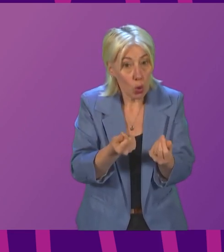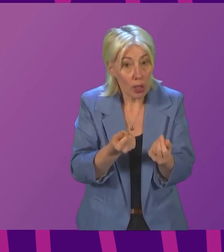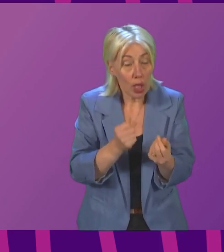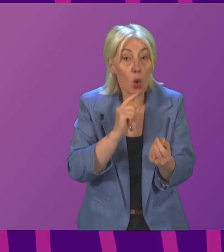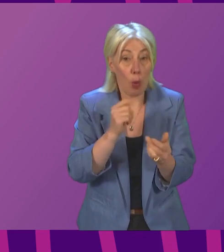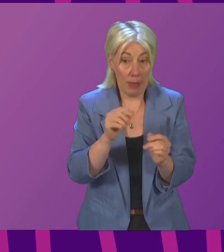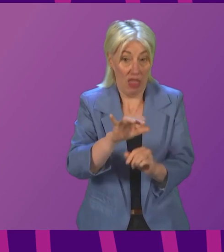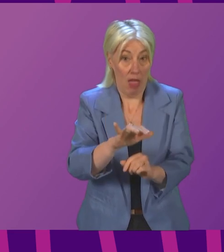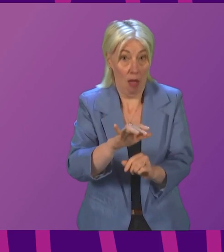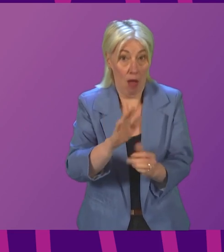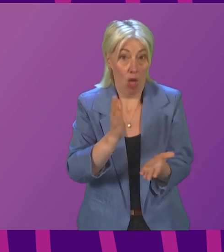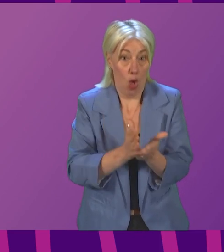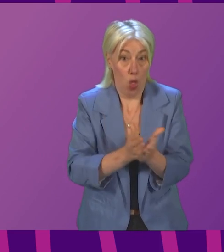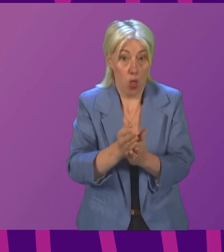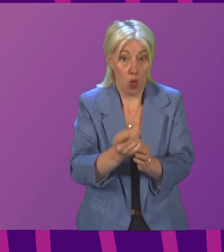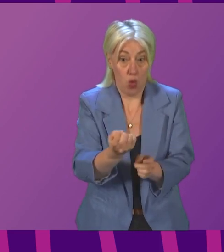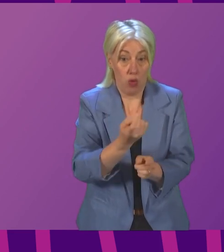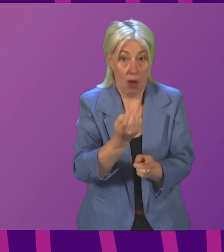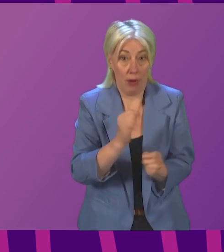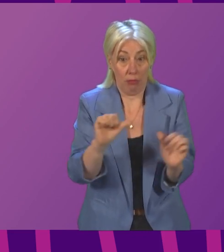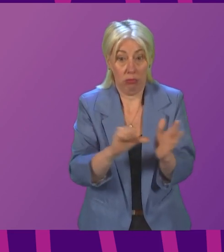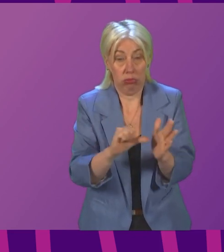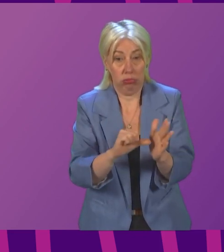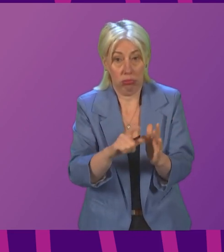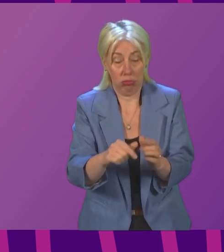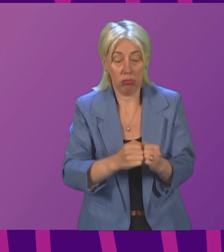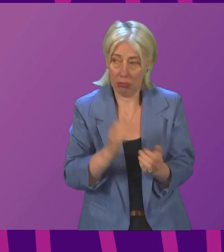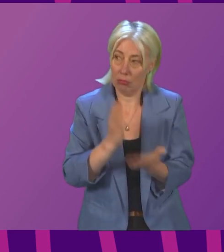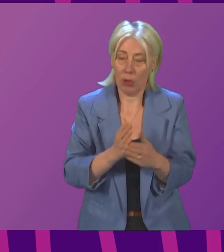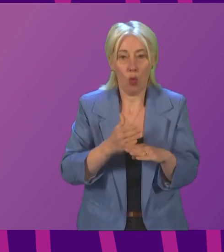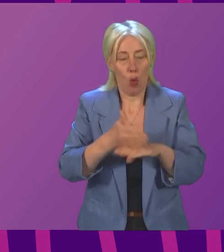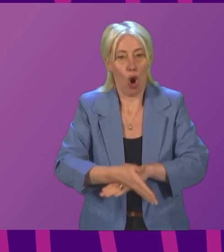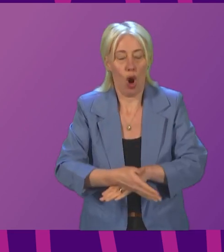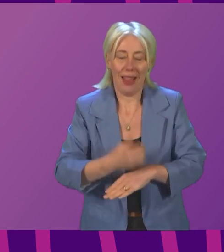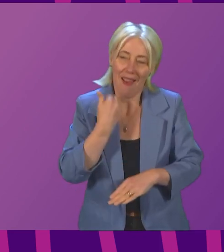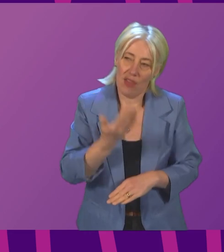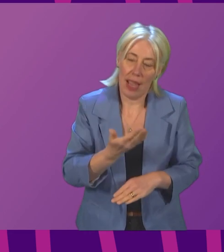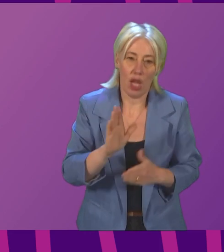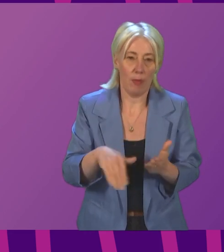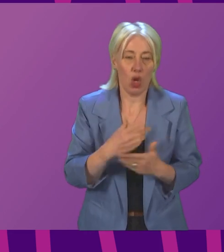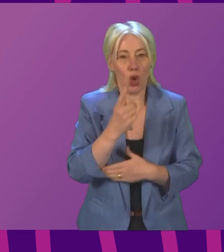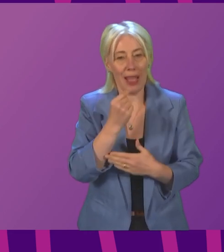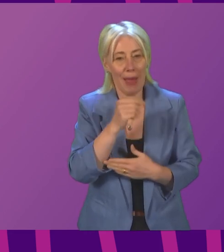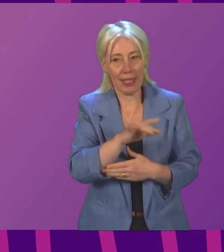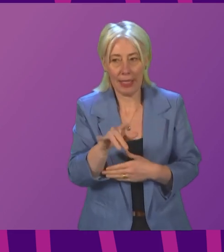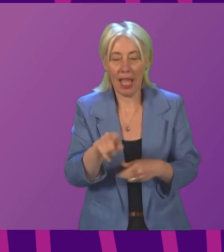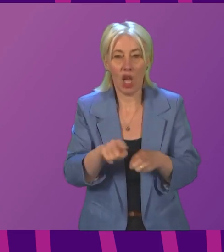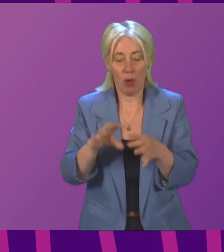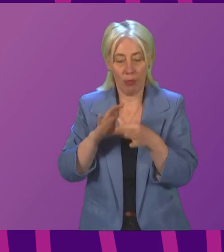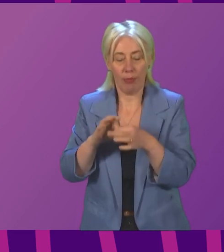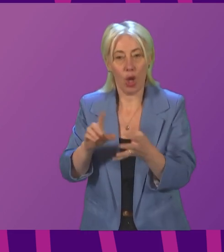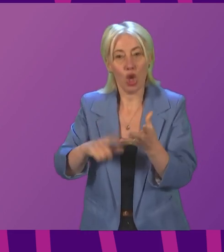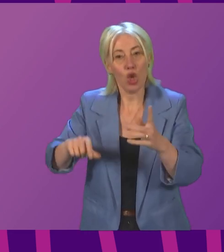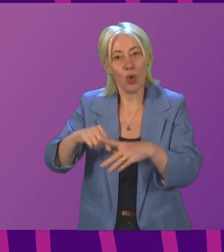coming months? First Minister. Yes, I can. We work hard every day to show that the capacity is there. We also work with the UK Government given